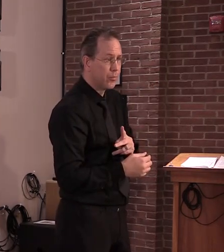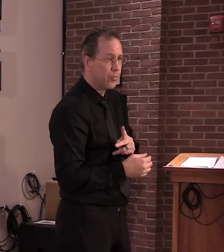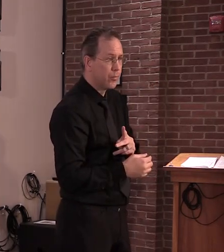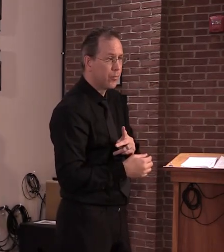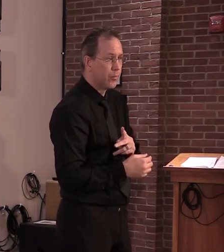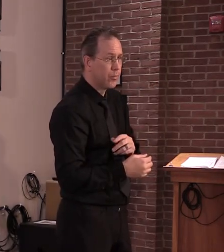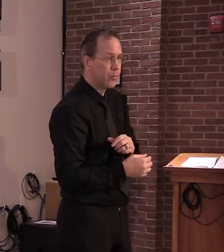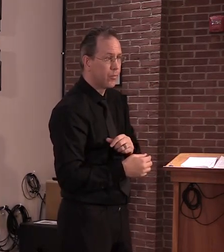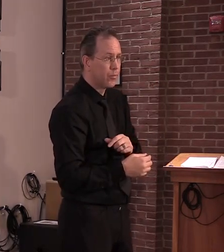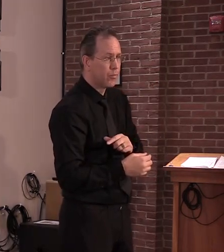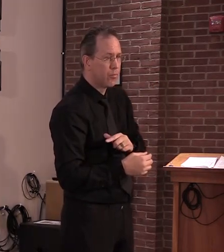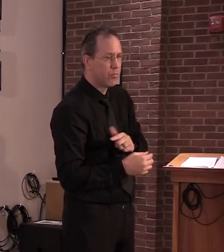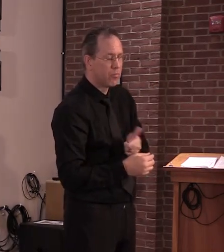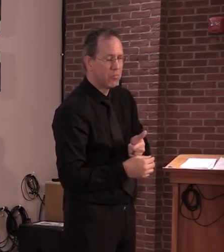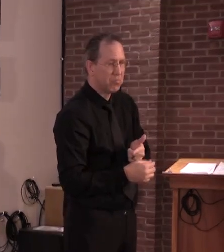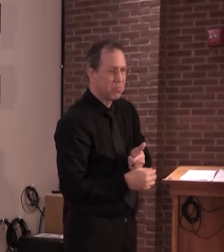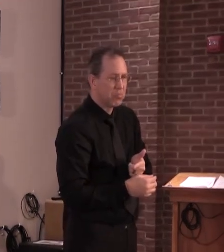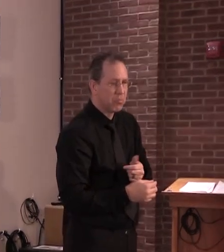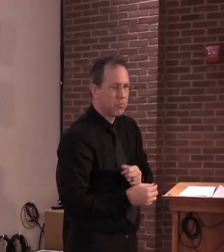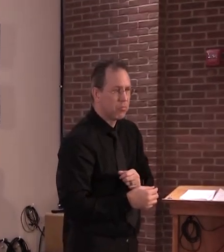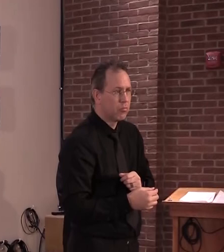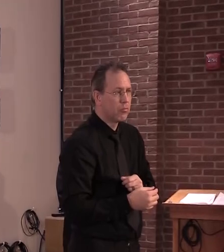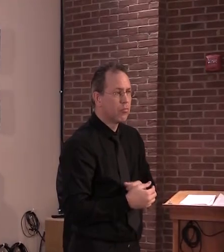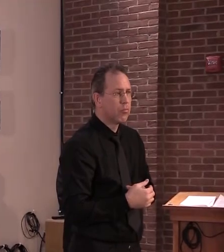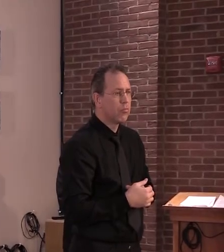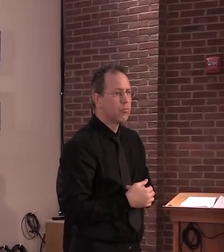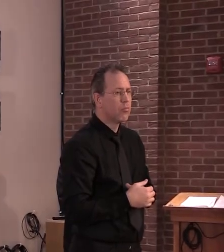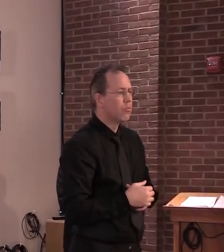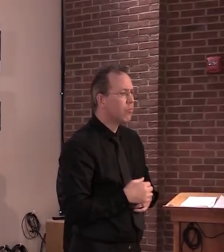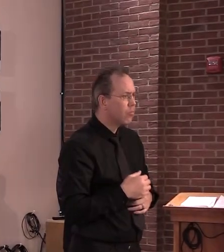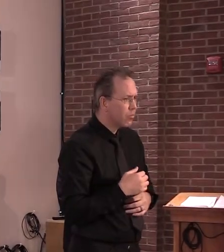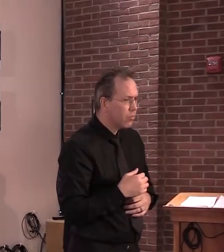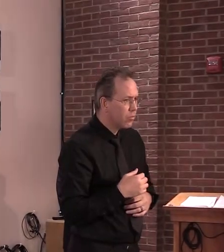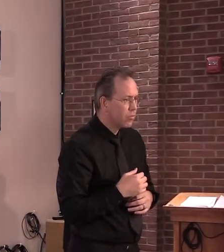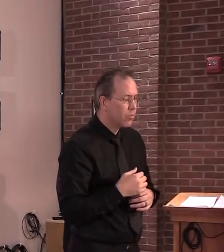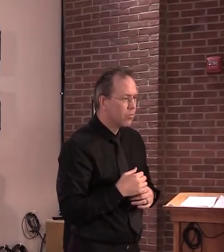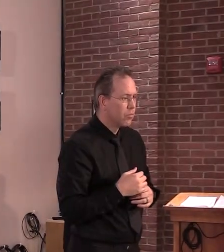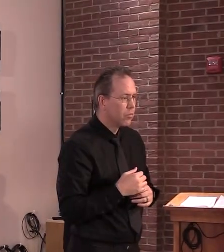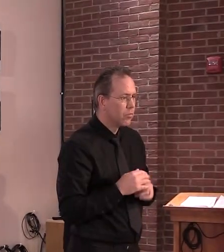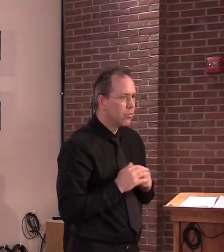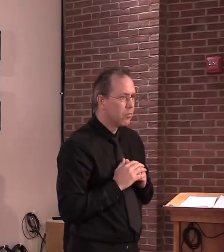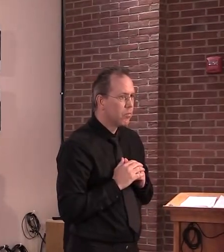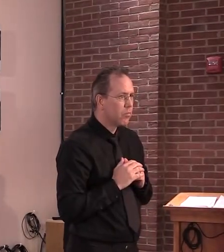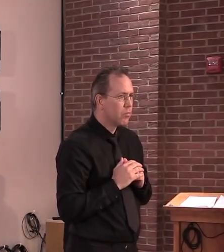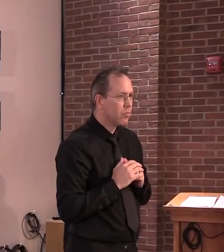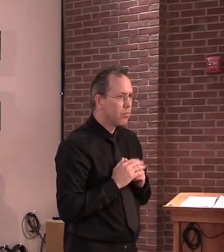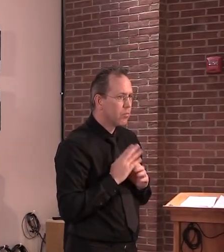Can you hear me? Yes, we can hear you, Lisa. Hi, Dr. Lillian.